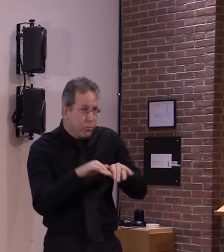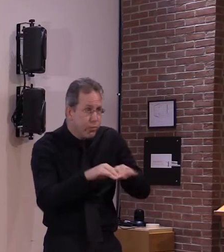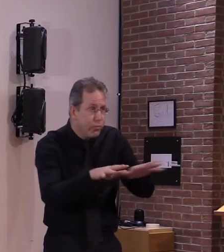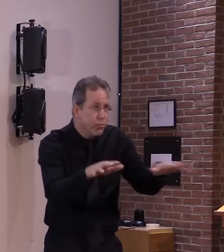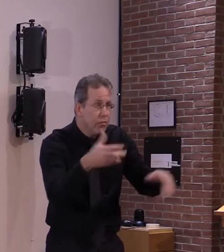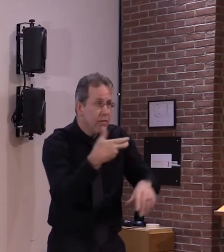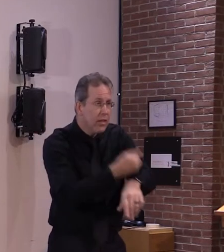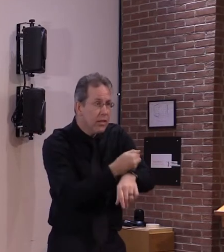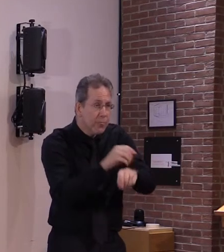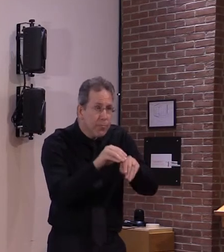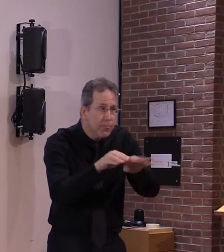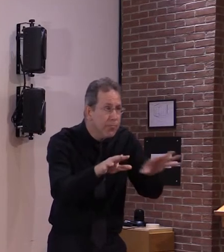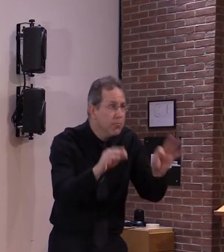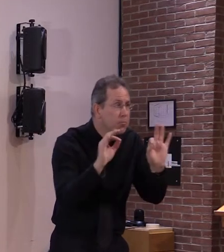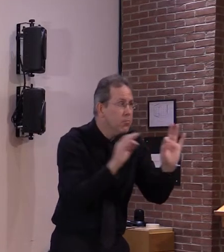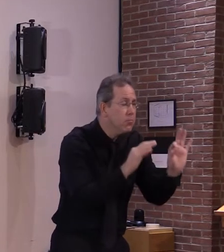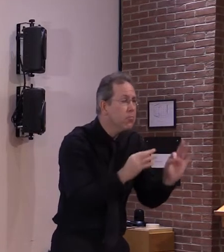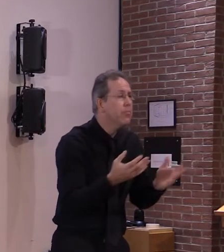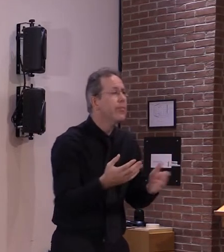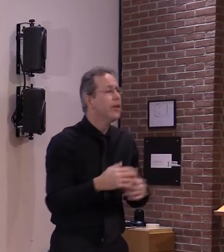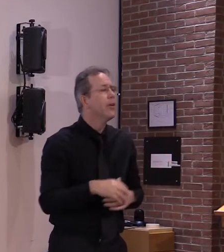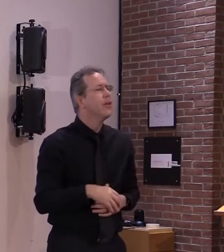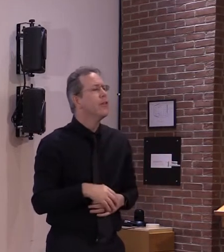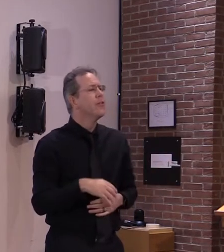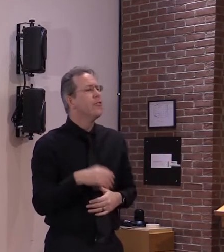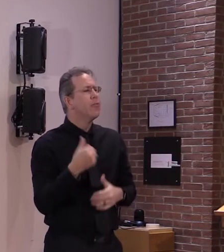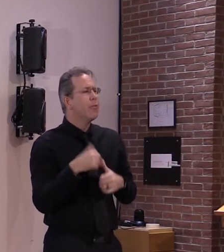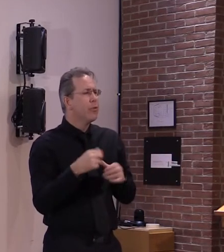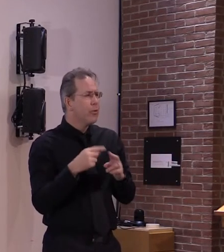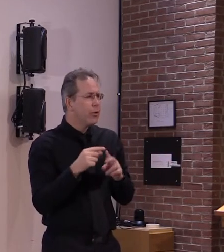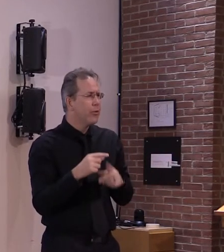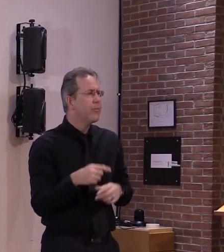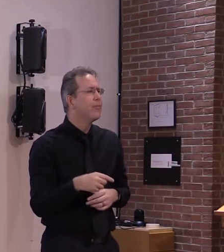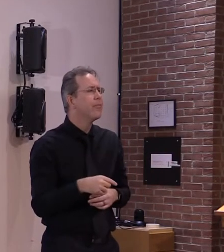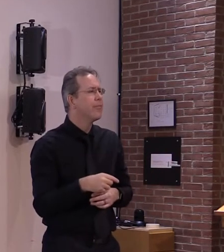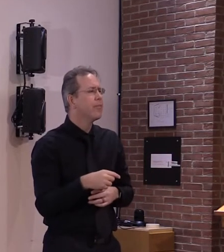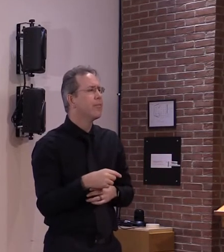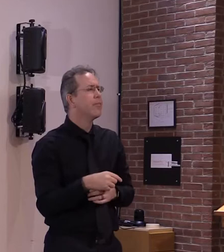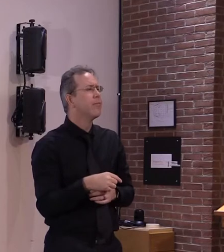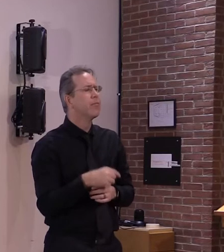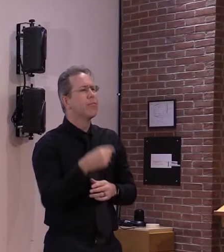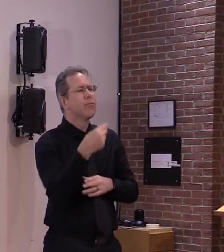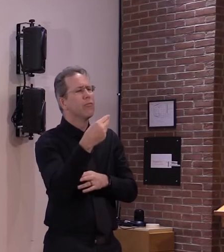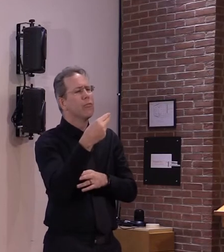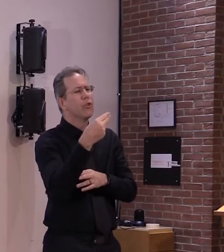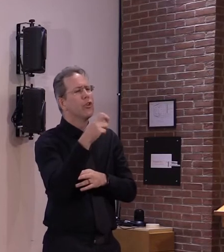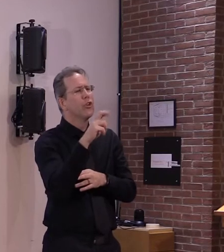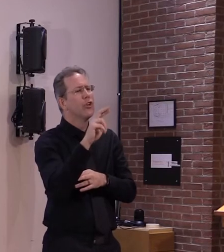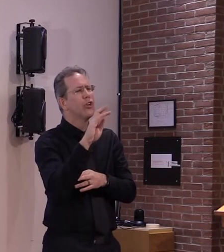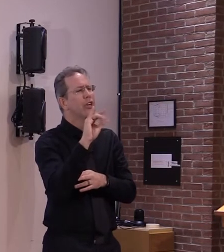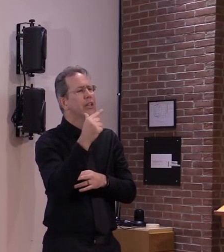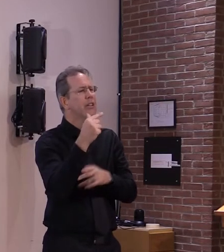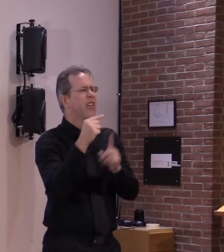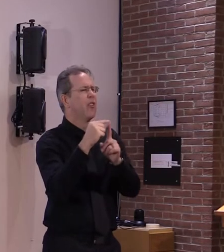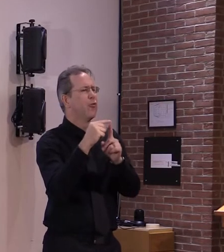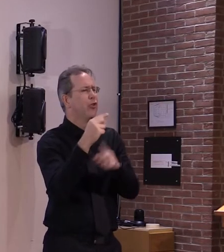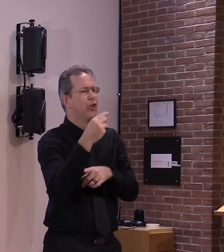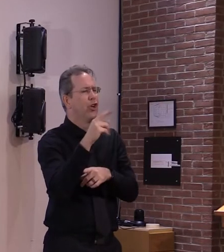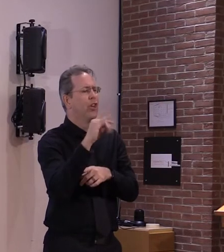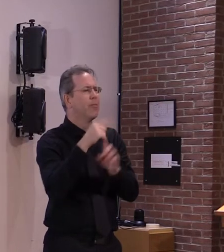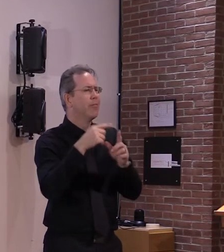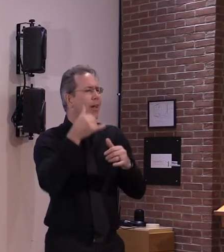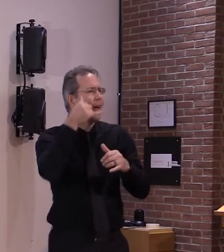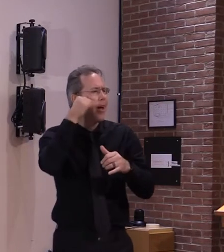or what used to be called herd immunity and we'd like to see a number 75